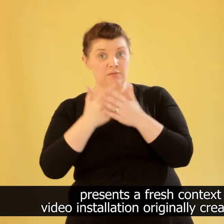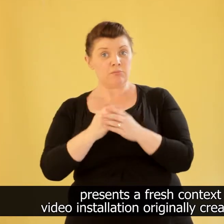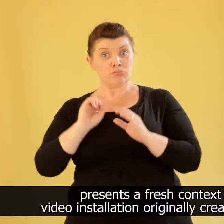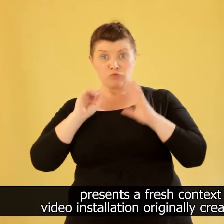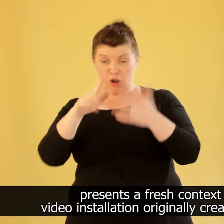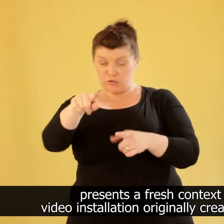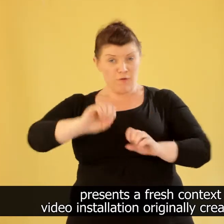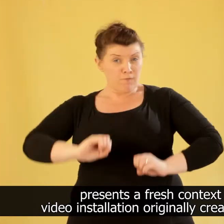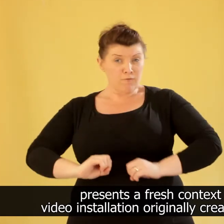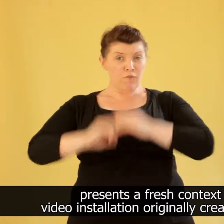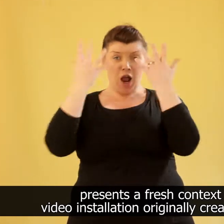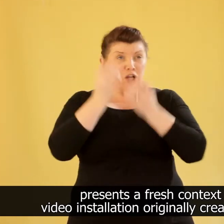created in 2012.